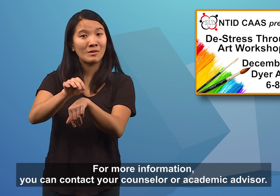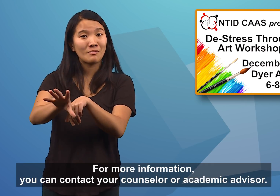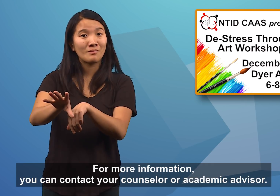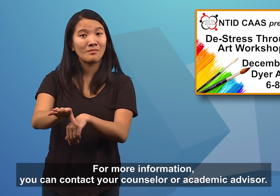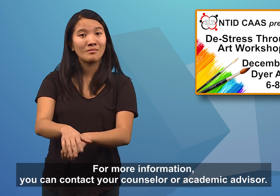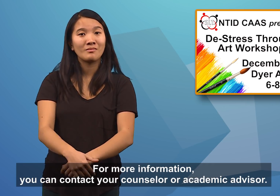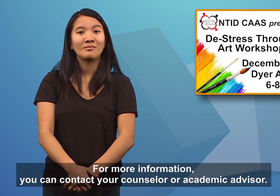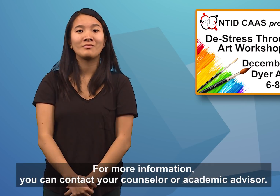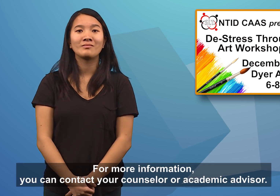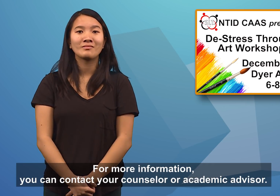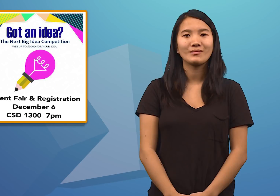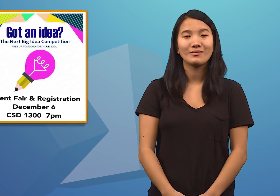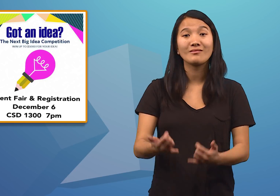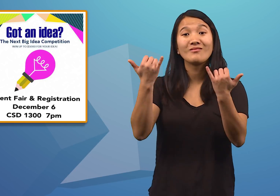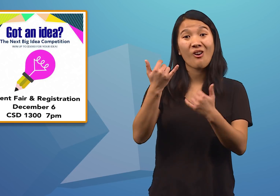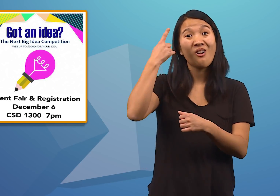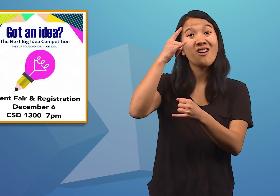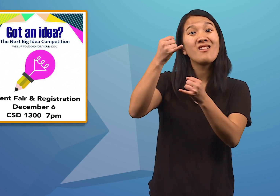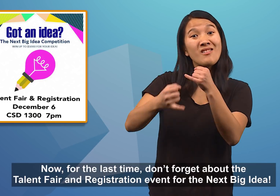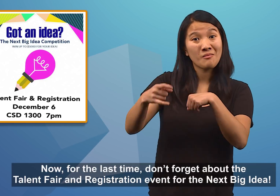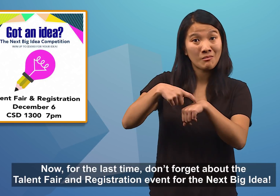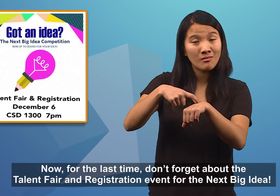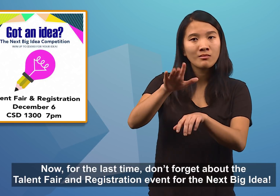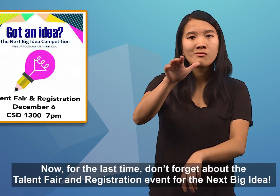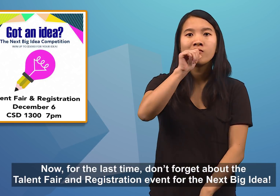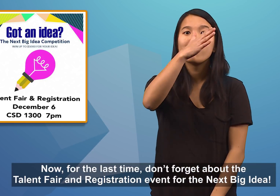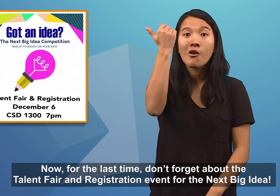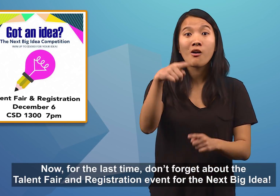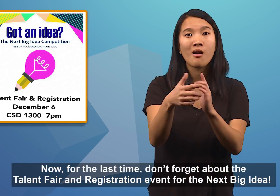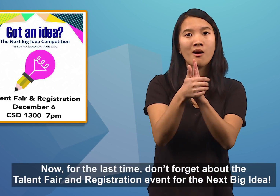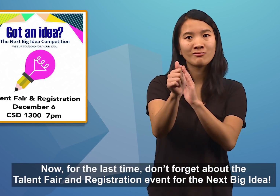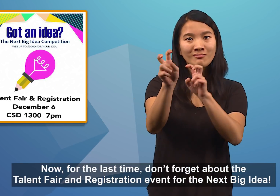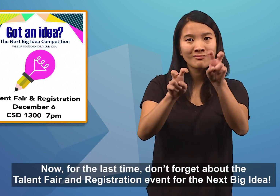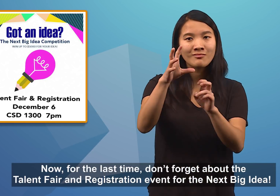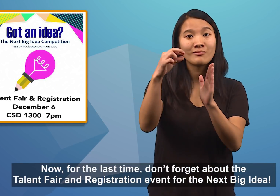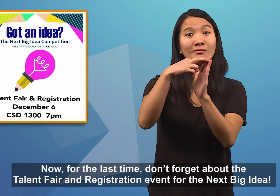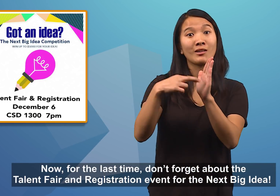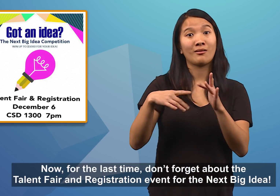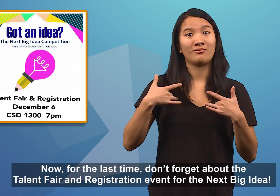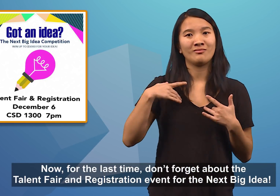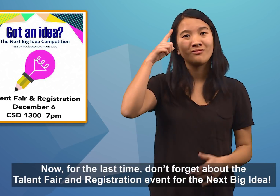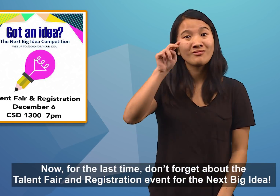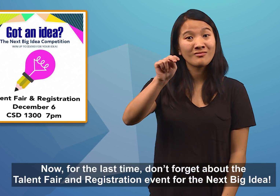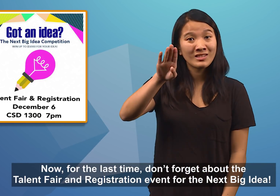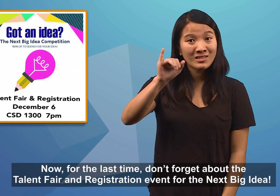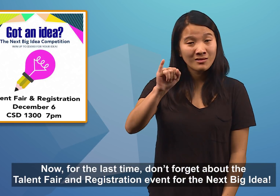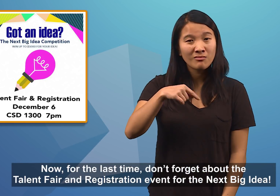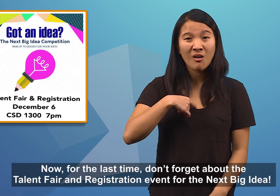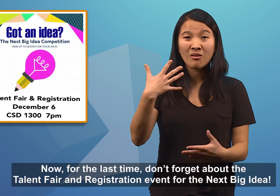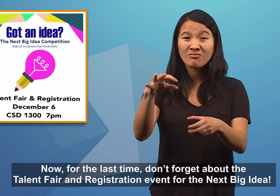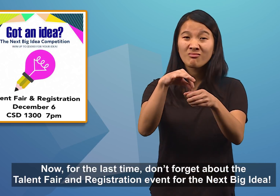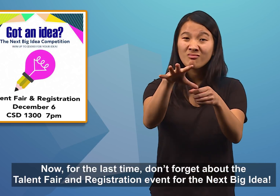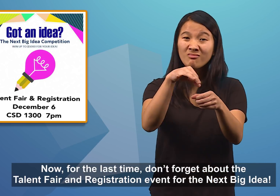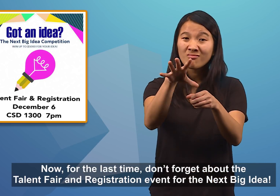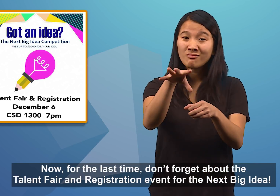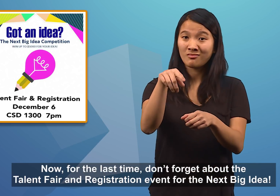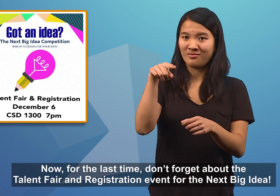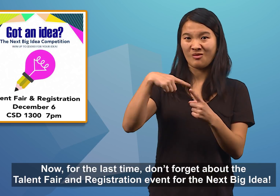or academic advisor. Now, for the last time, don't forget about the Talent Fair and registration event for the next big idea.